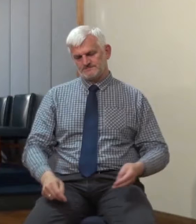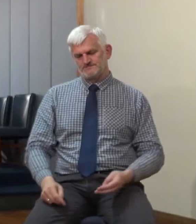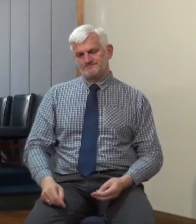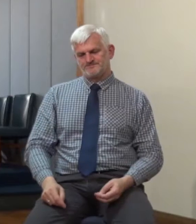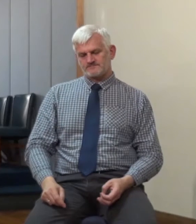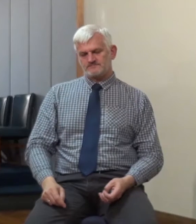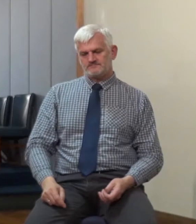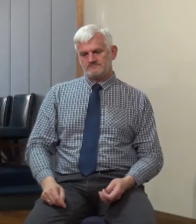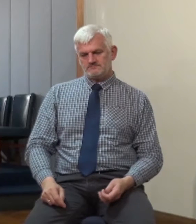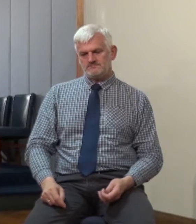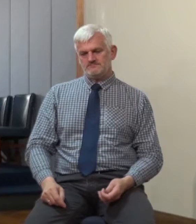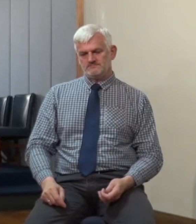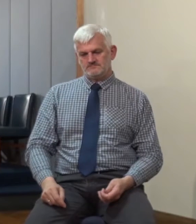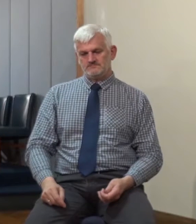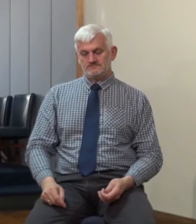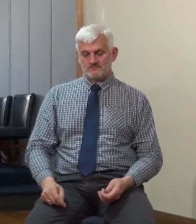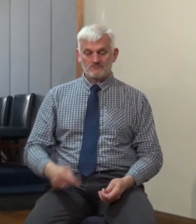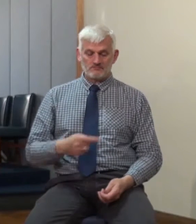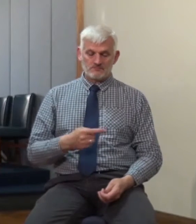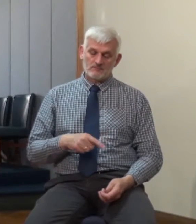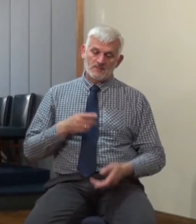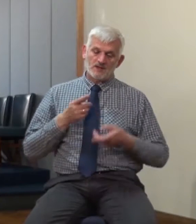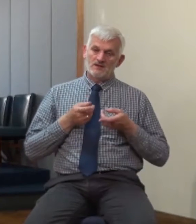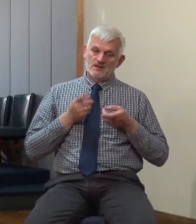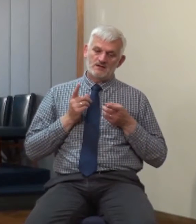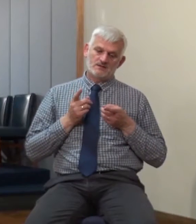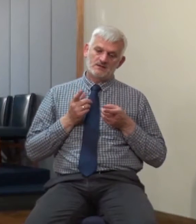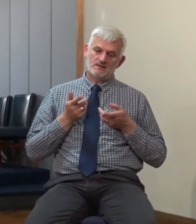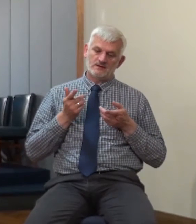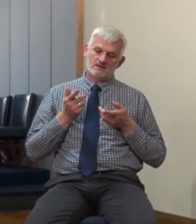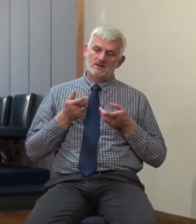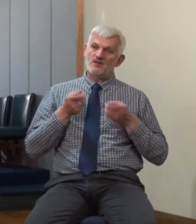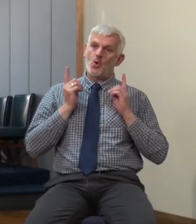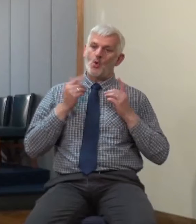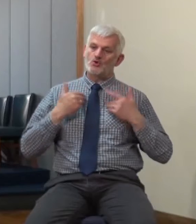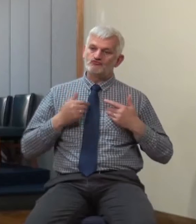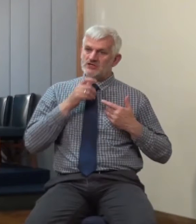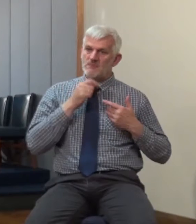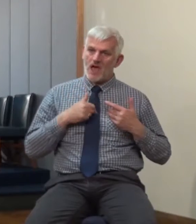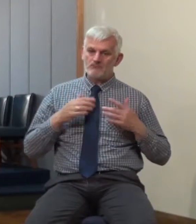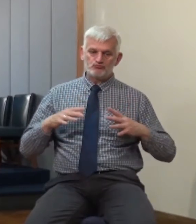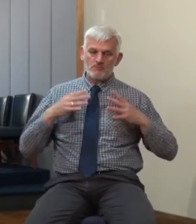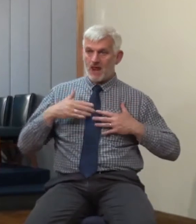distributing on behalf of his Lord the owner of an estate by the sound of it